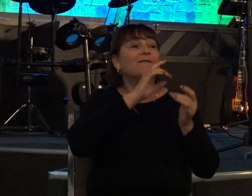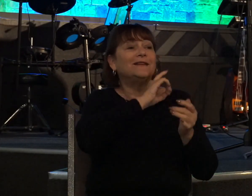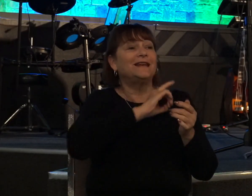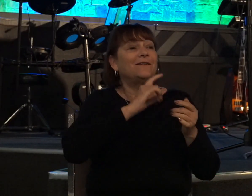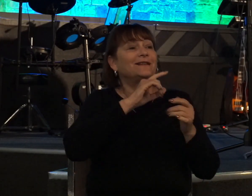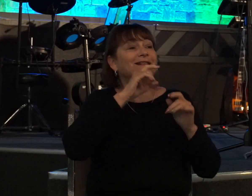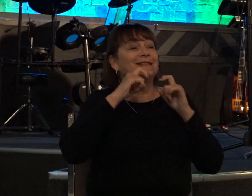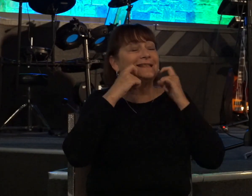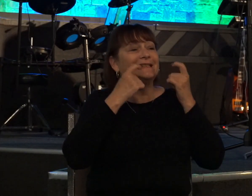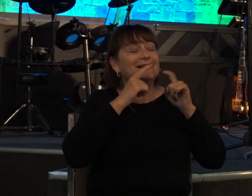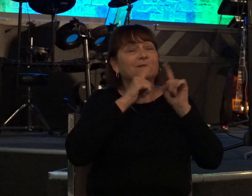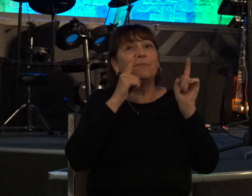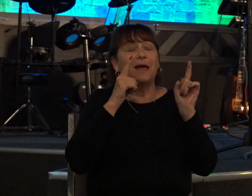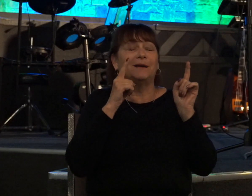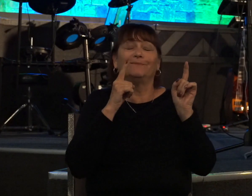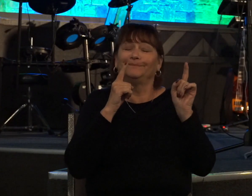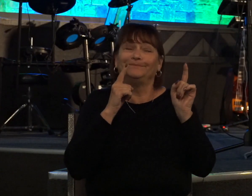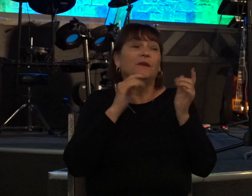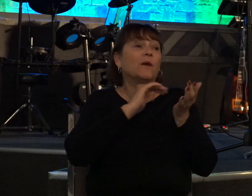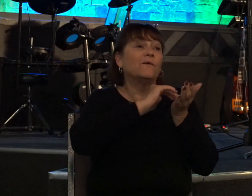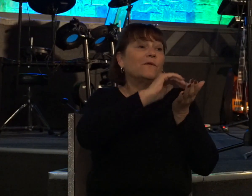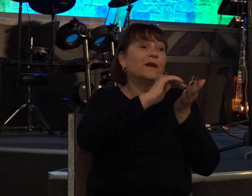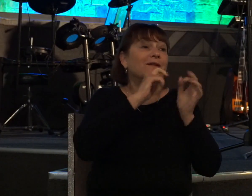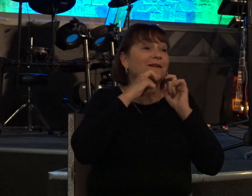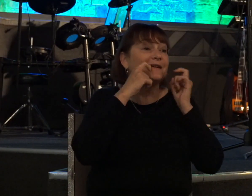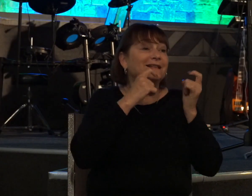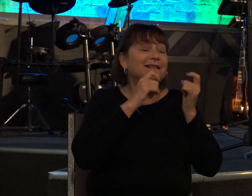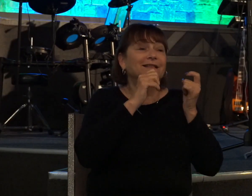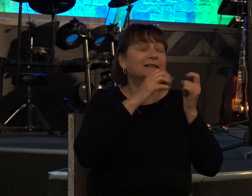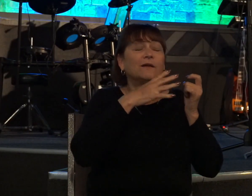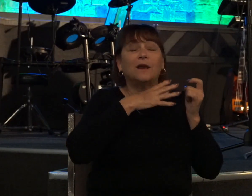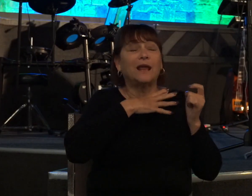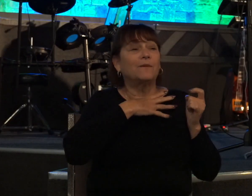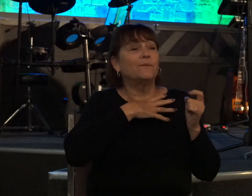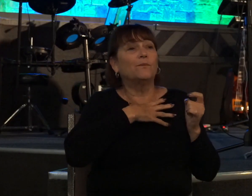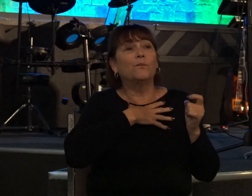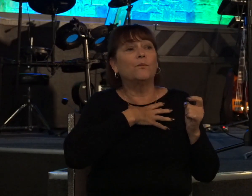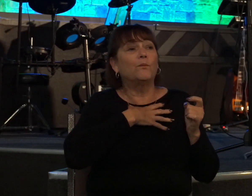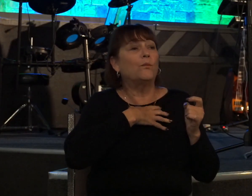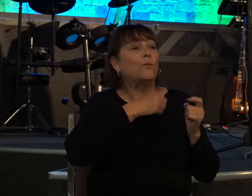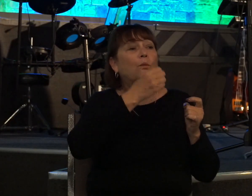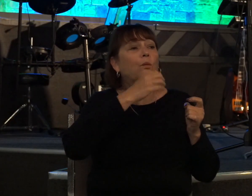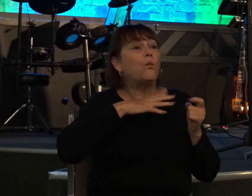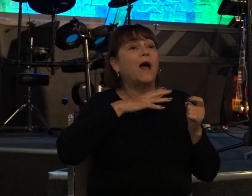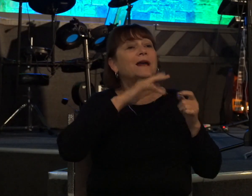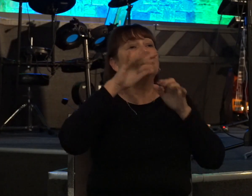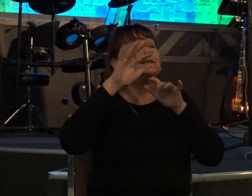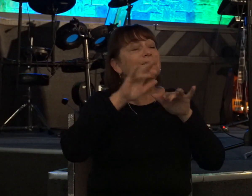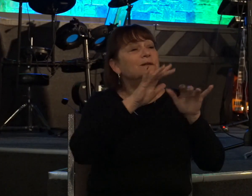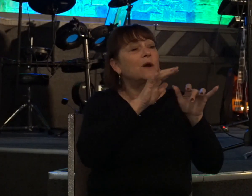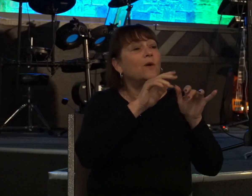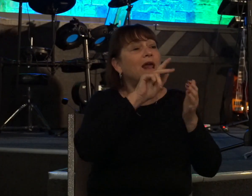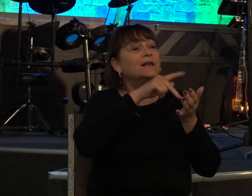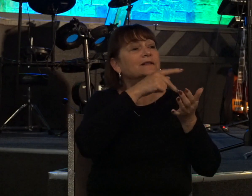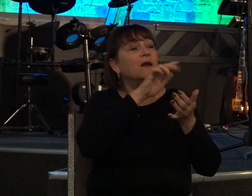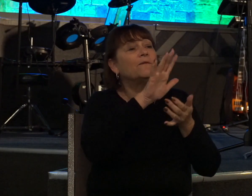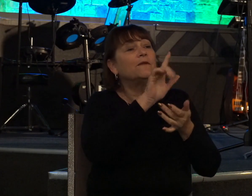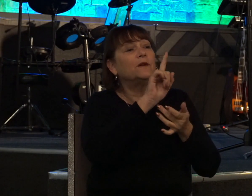but even though we've been forgiven of our sins washed white as snow as Psalm 51 says the